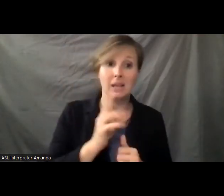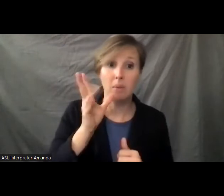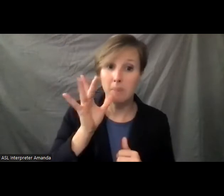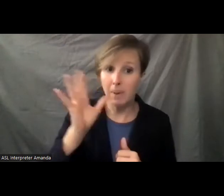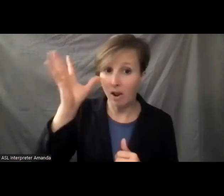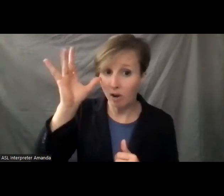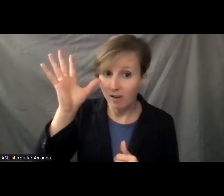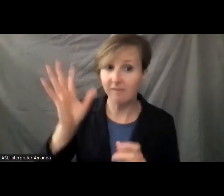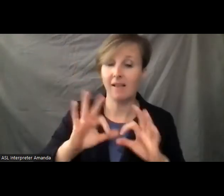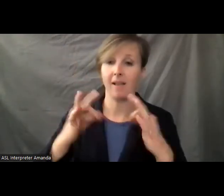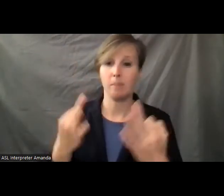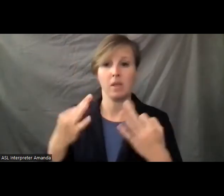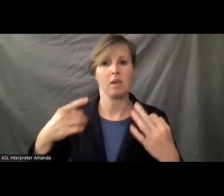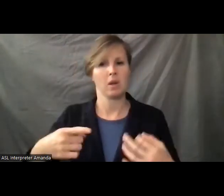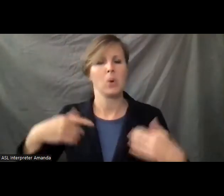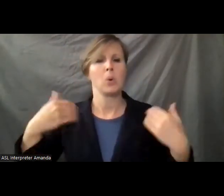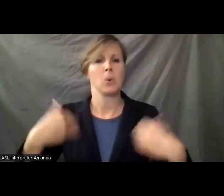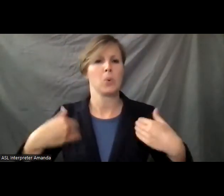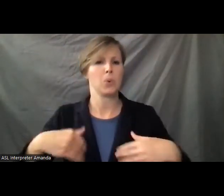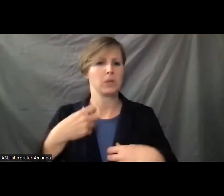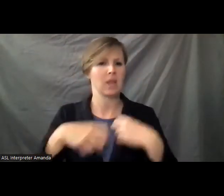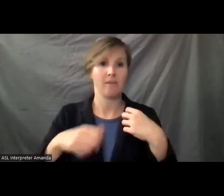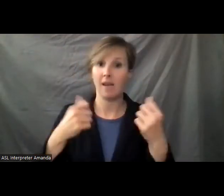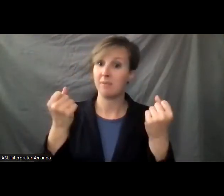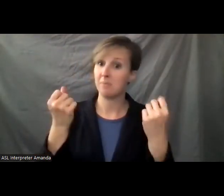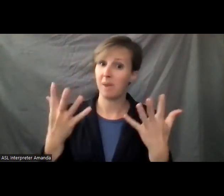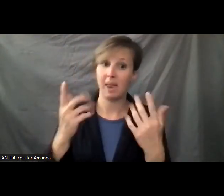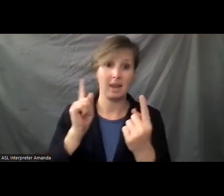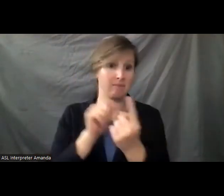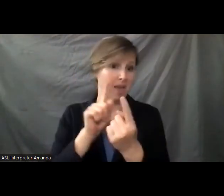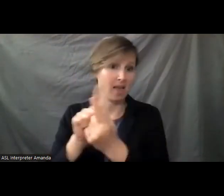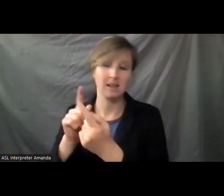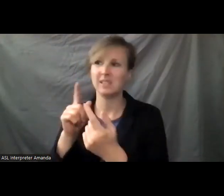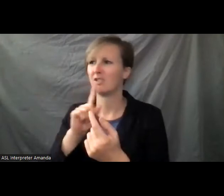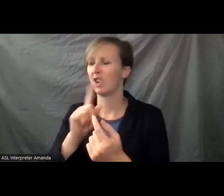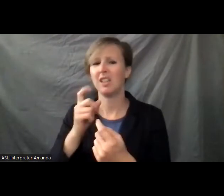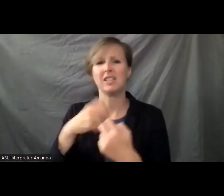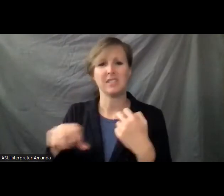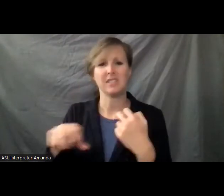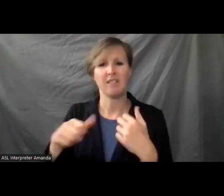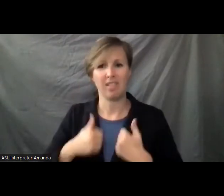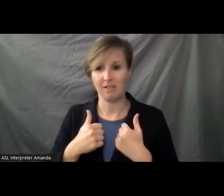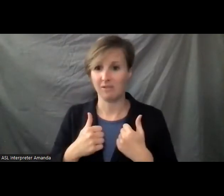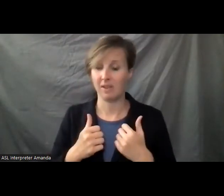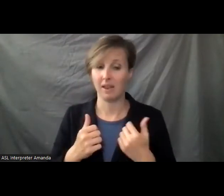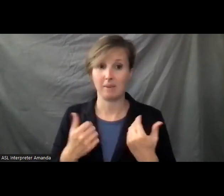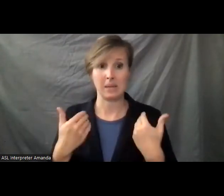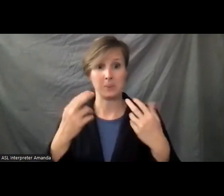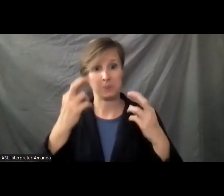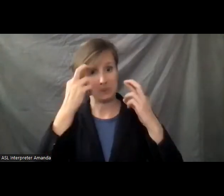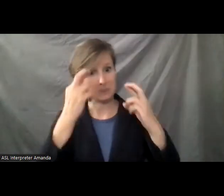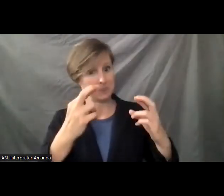again, what a difficult road these, and I've met so many. It's a very difficult life, and I have nothing but aspiration for